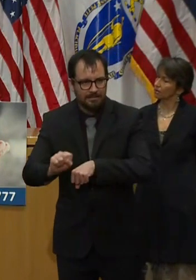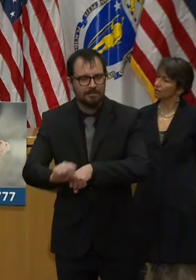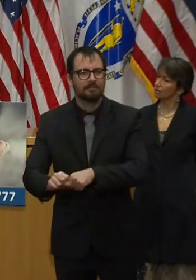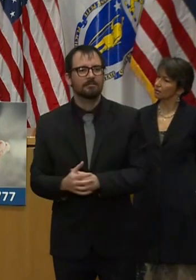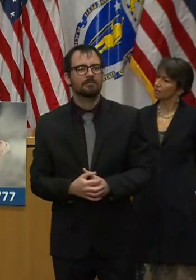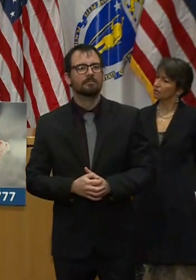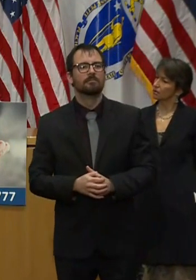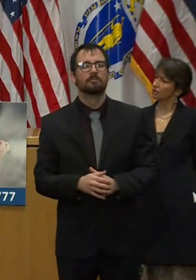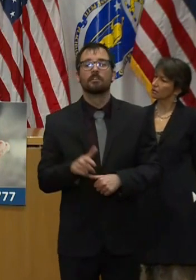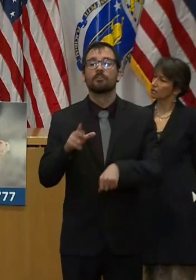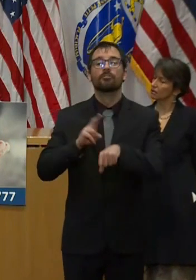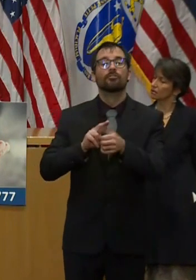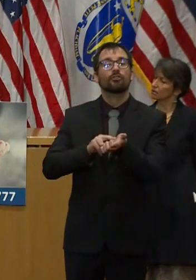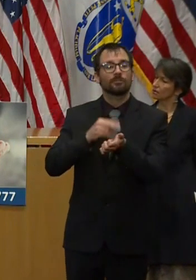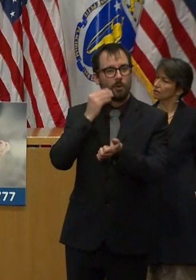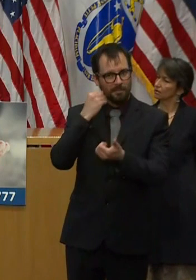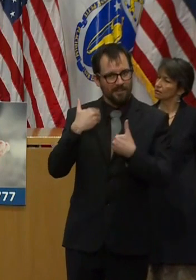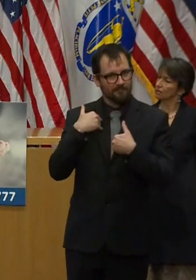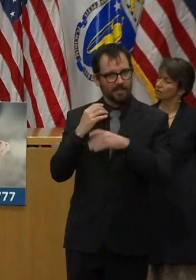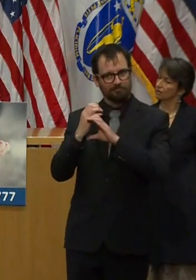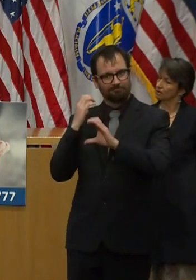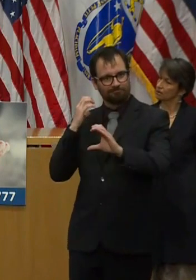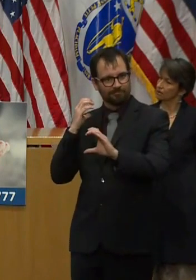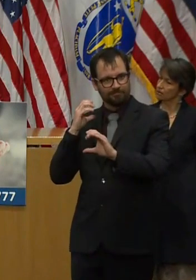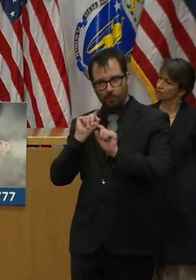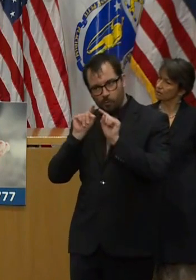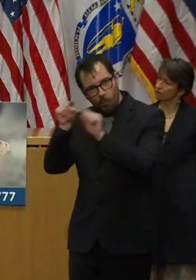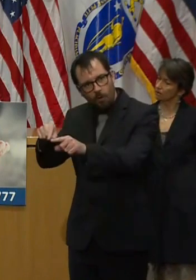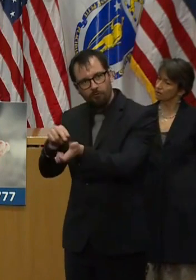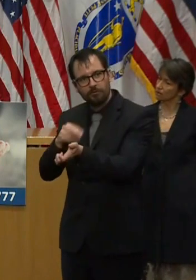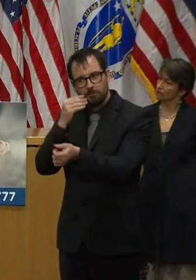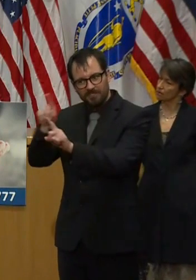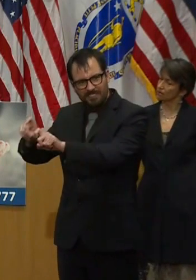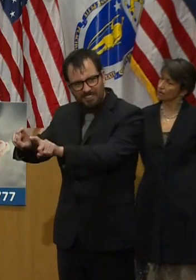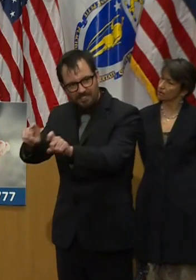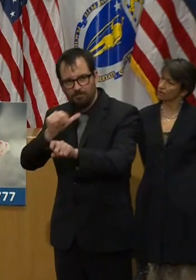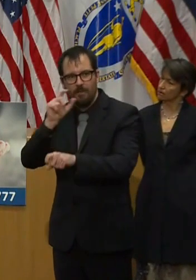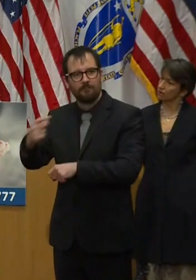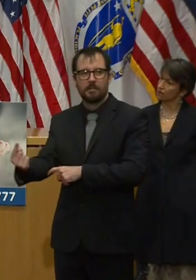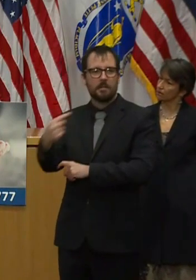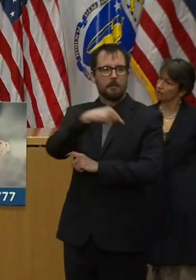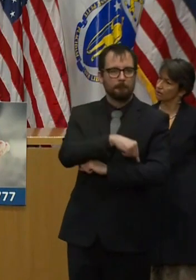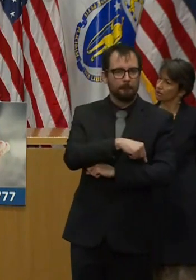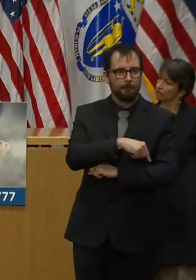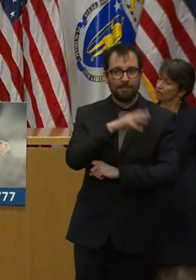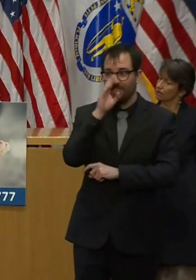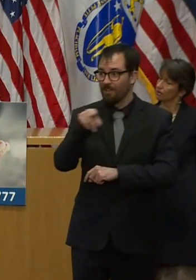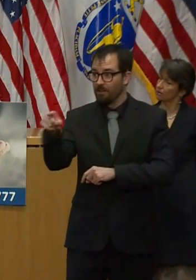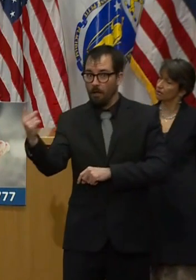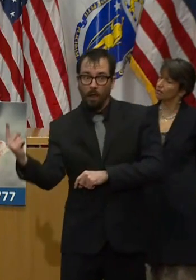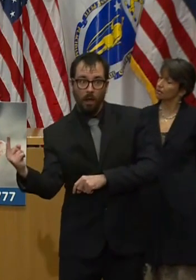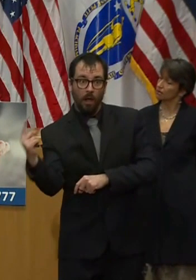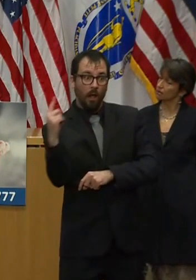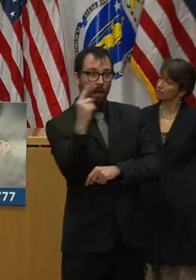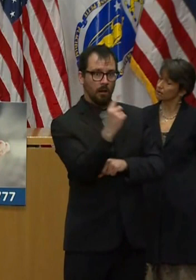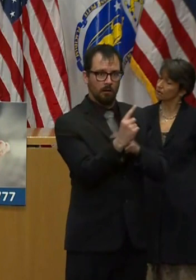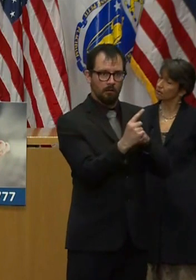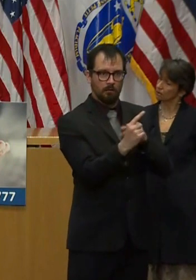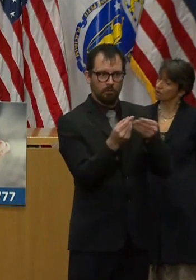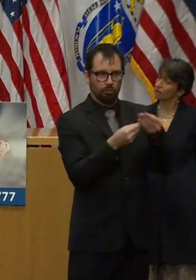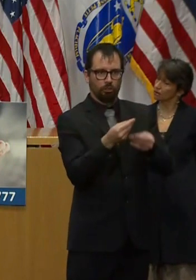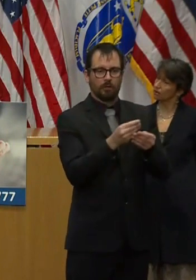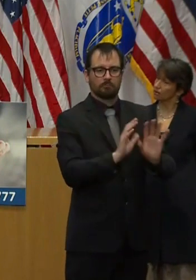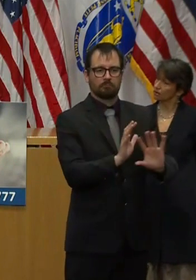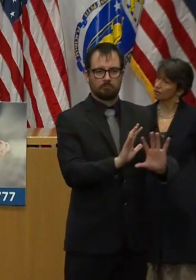homes specifically because we understood that nursing homes to take patients, residents from nursing homes to hospitals to be tested was not